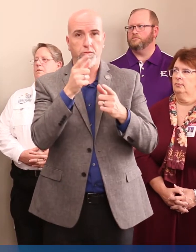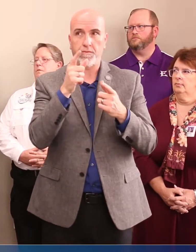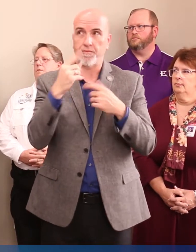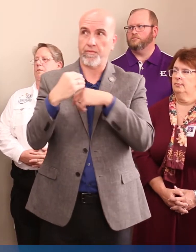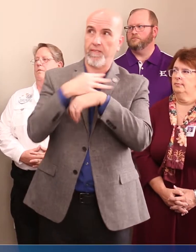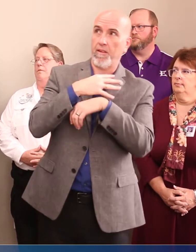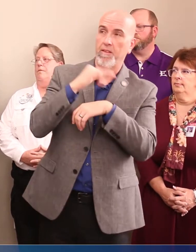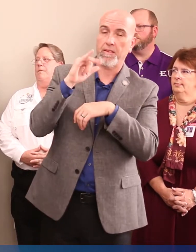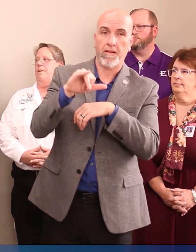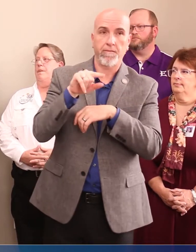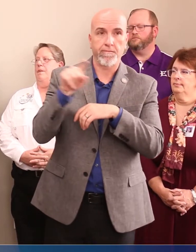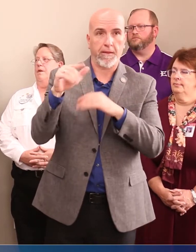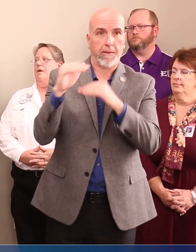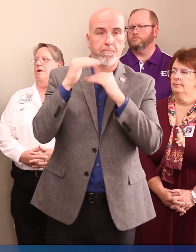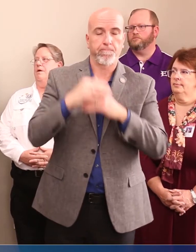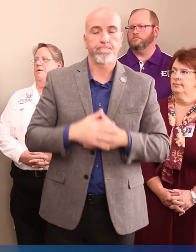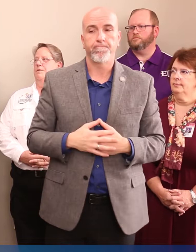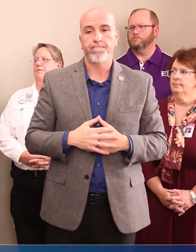Yes.